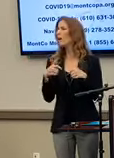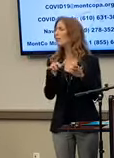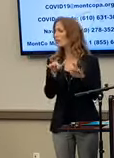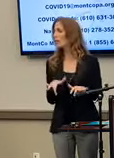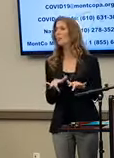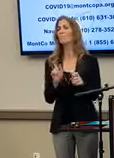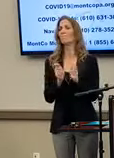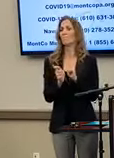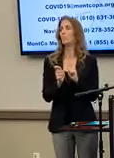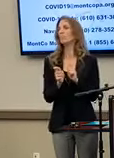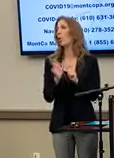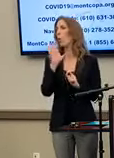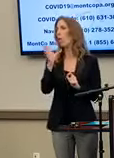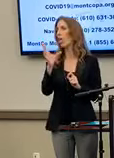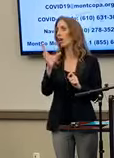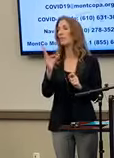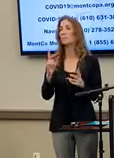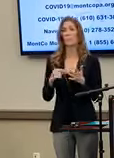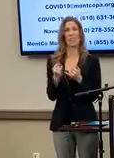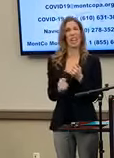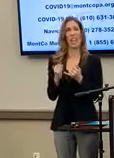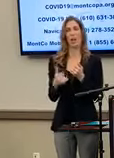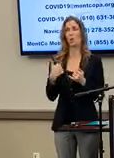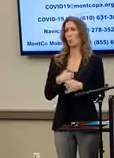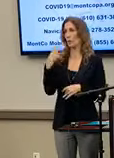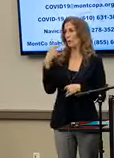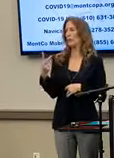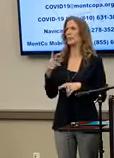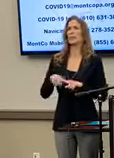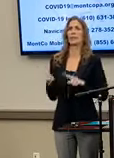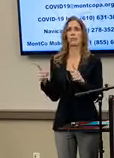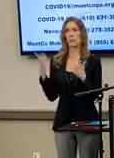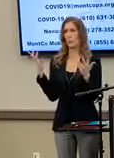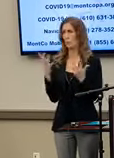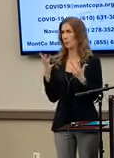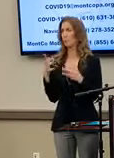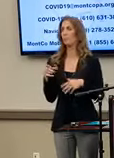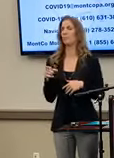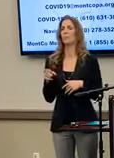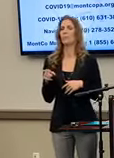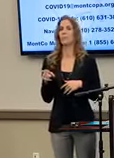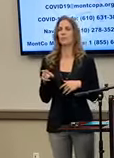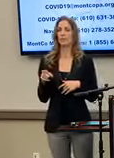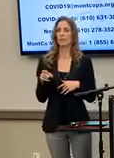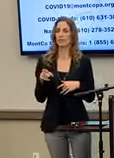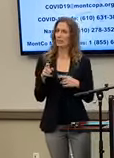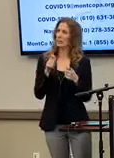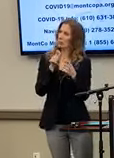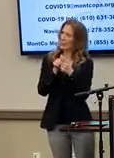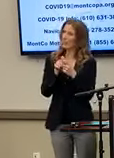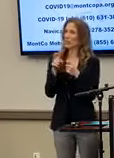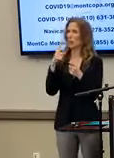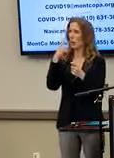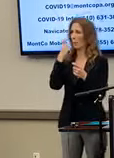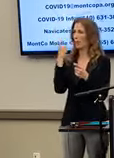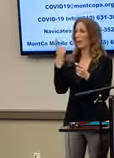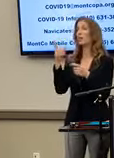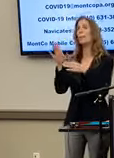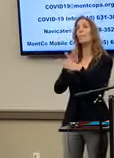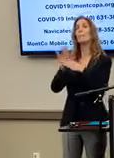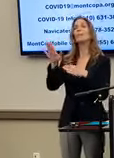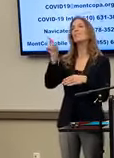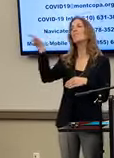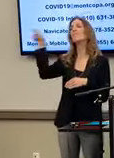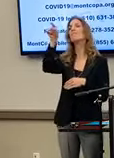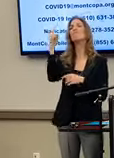And then the final area where there can be discrepancies is that particularly since the commercial labs